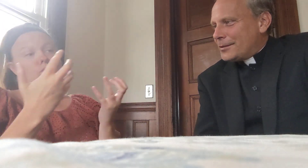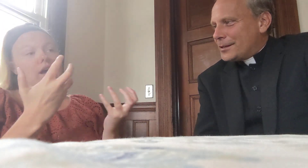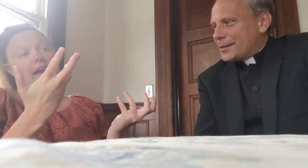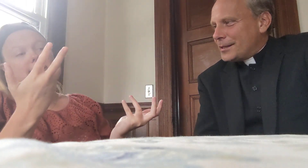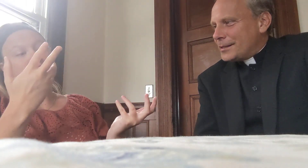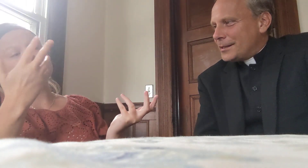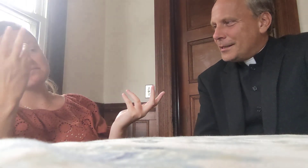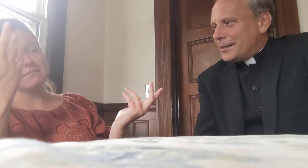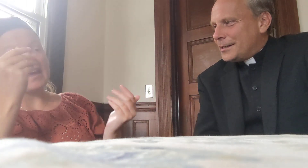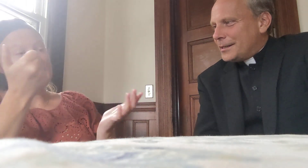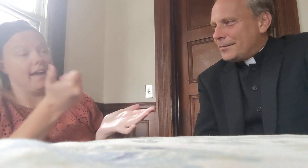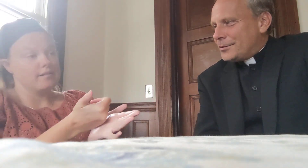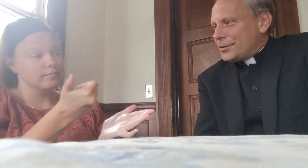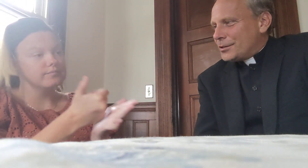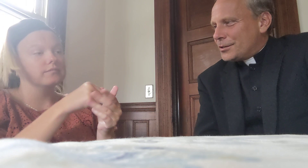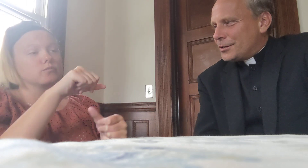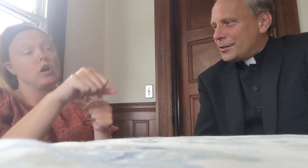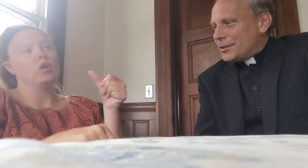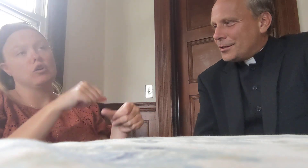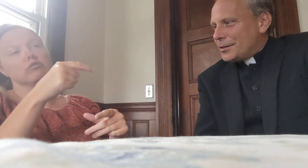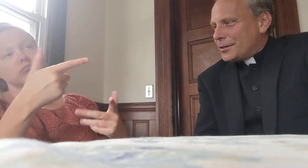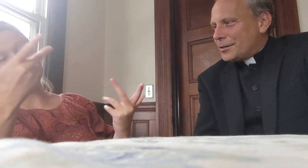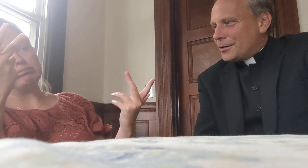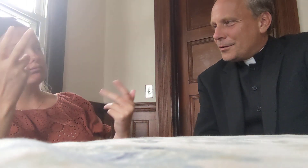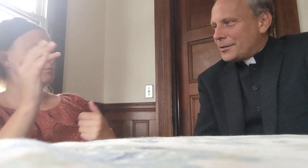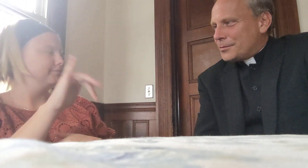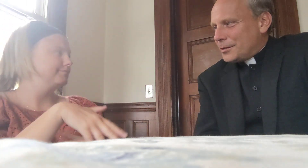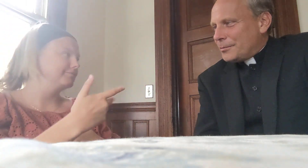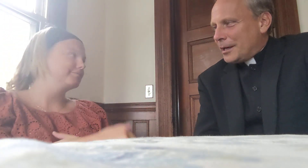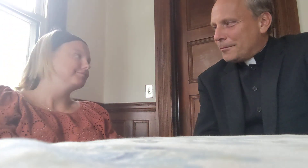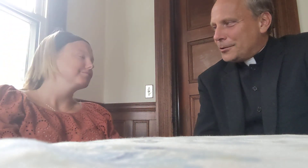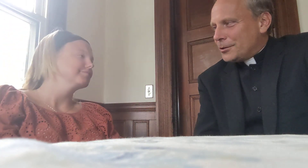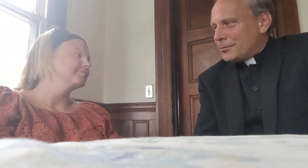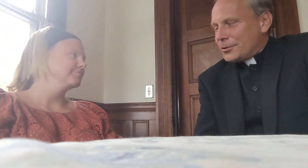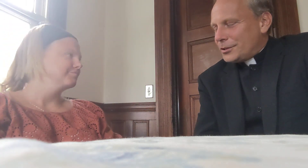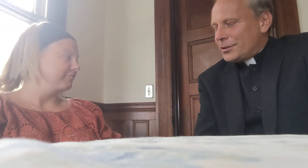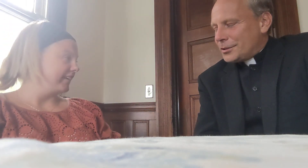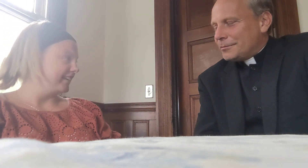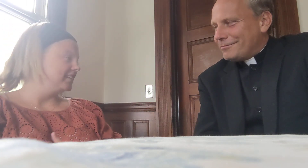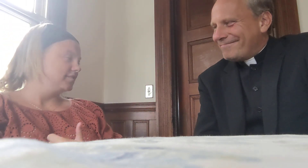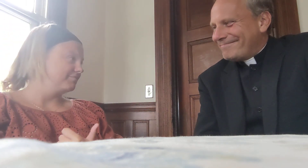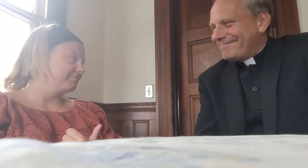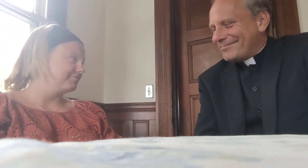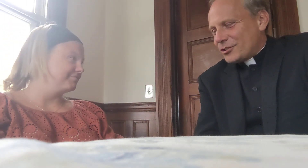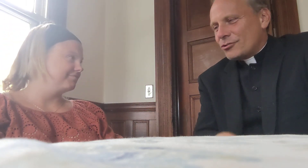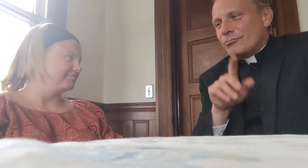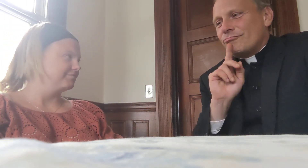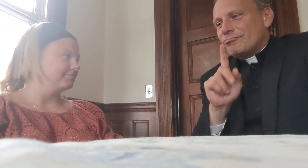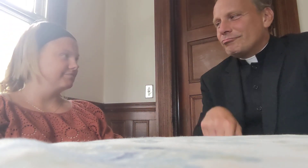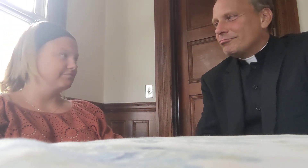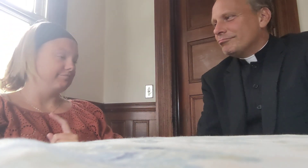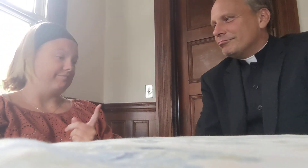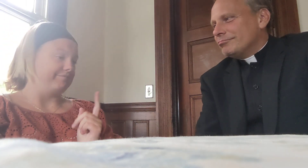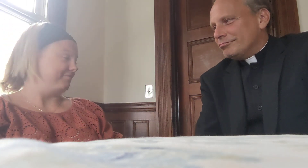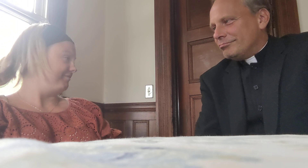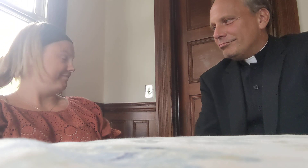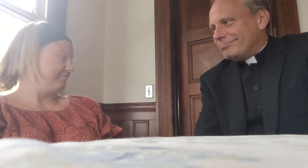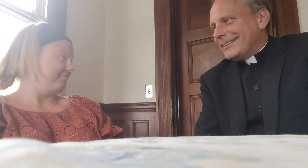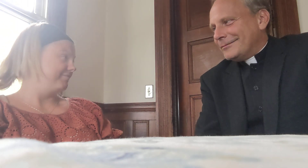a success, if Jesus, you know, as we, we help each other with Jesus, yeah, that's true, yeah,